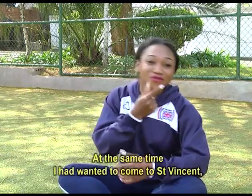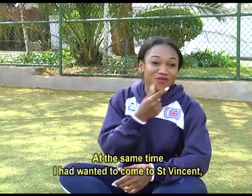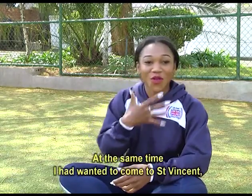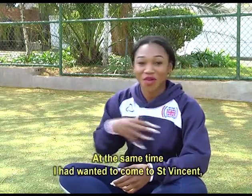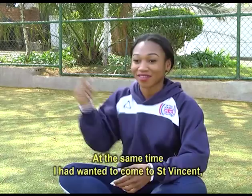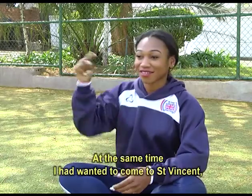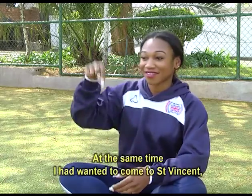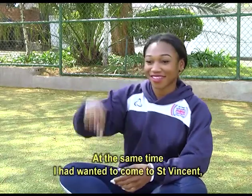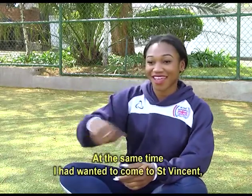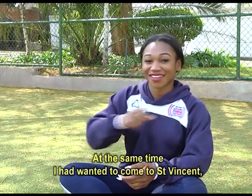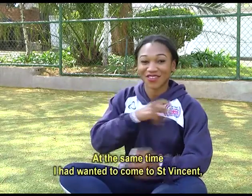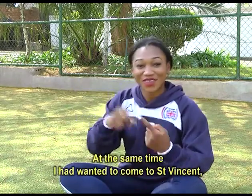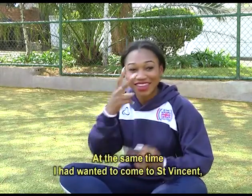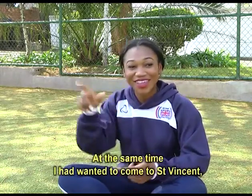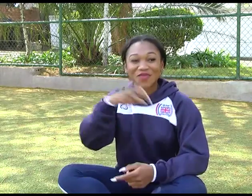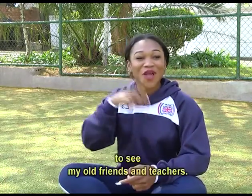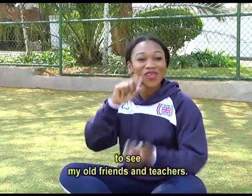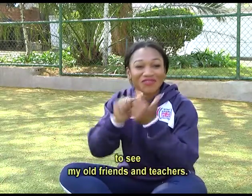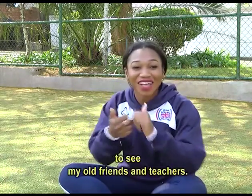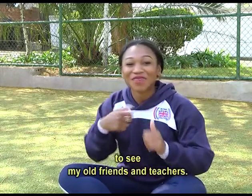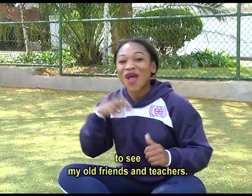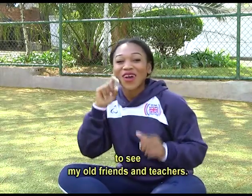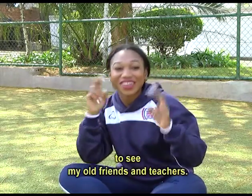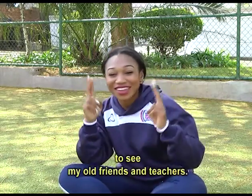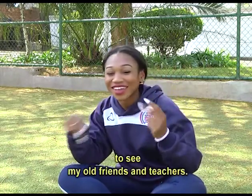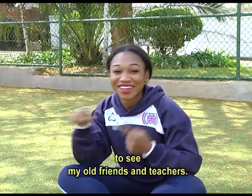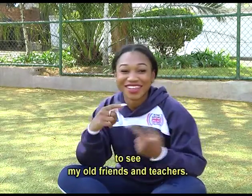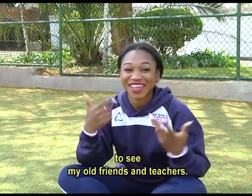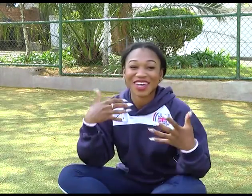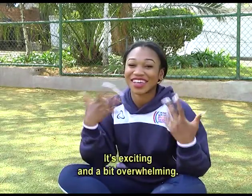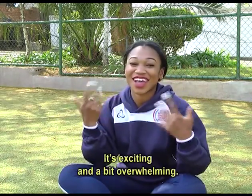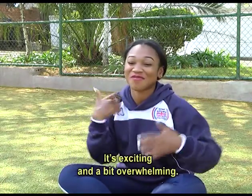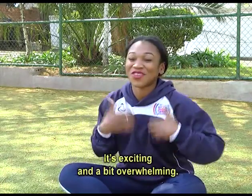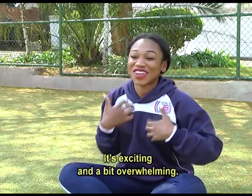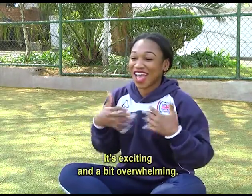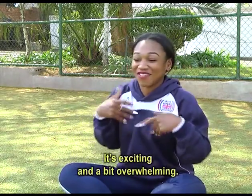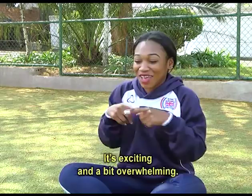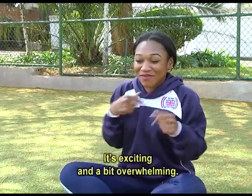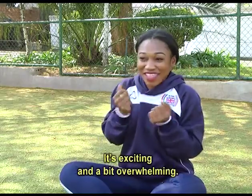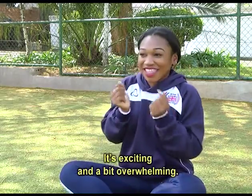At the same time I'd wanted to come to St Vincent to see my old friends and teachers. It's exciting and a bit overwhelming.